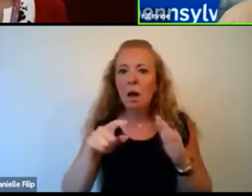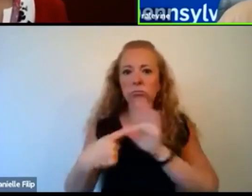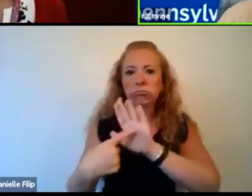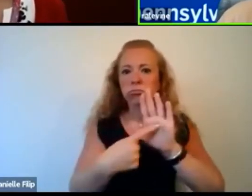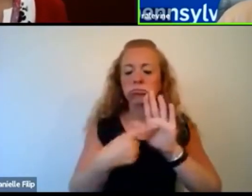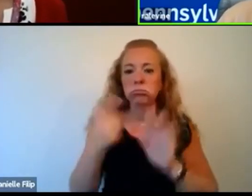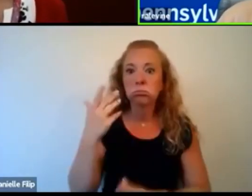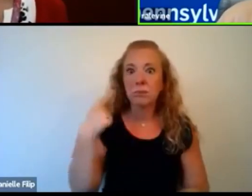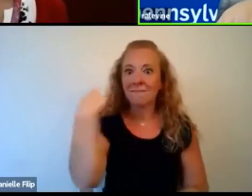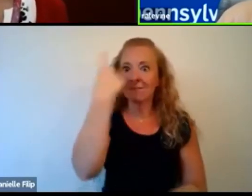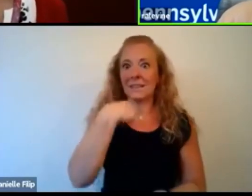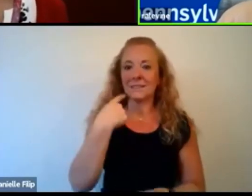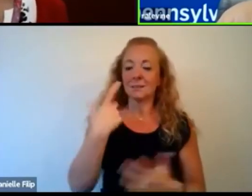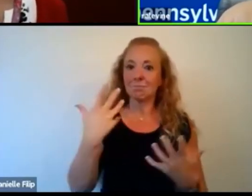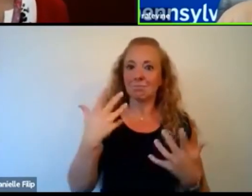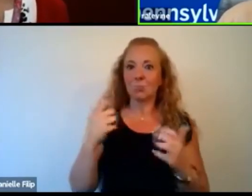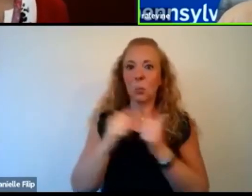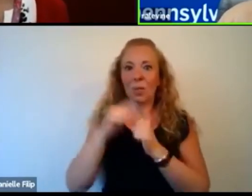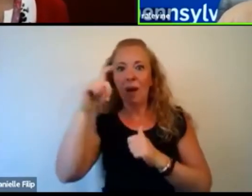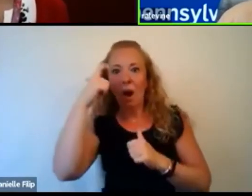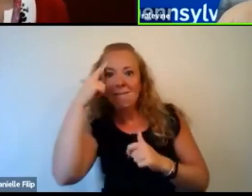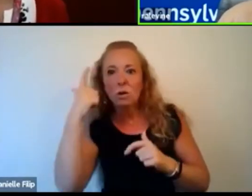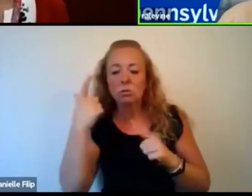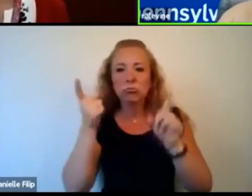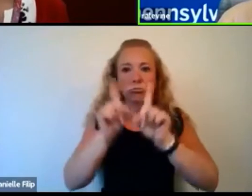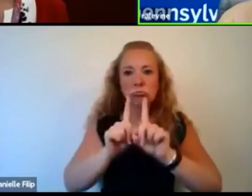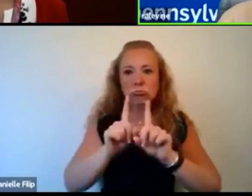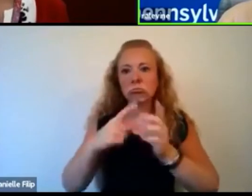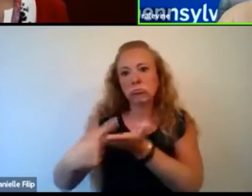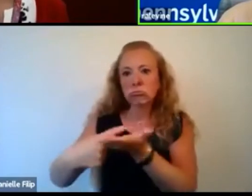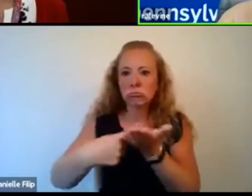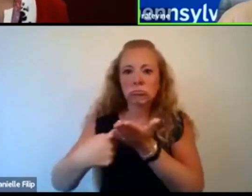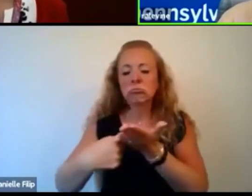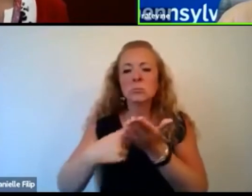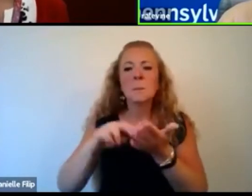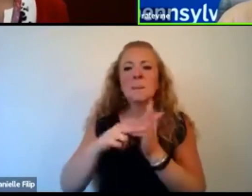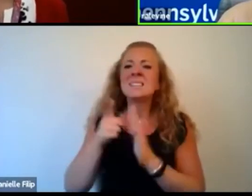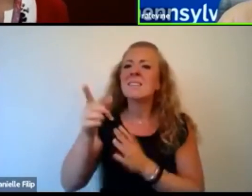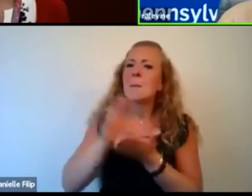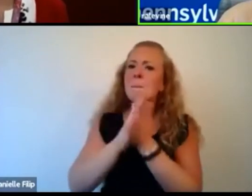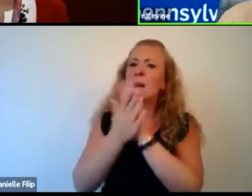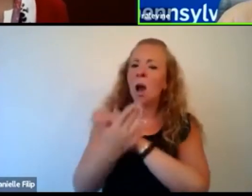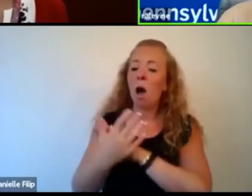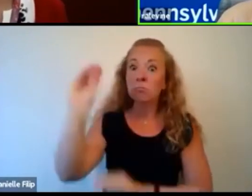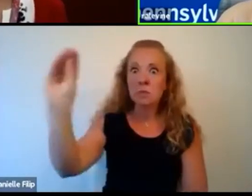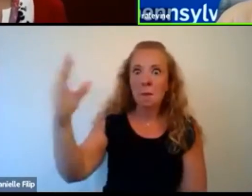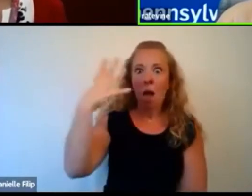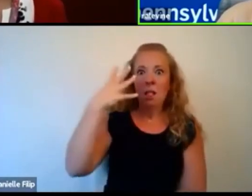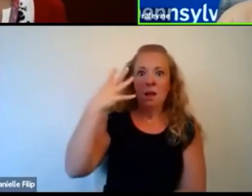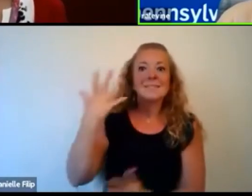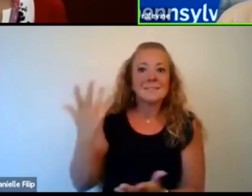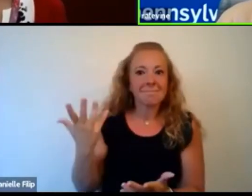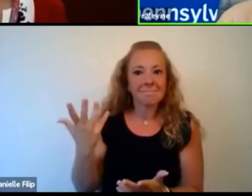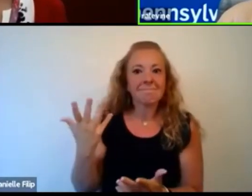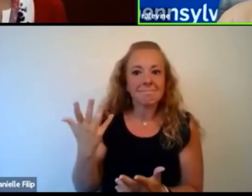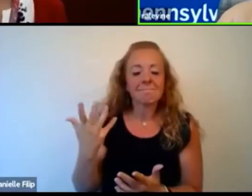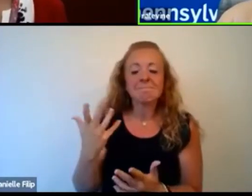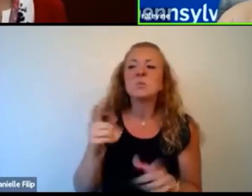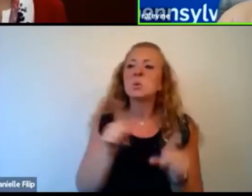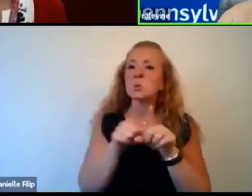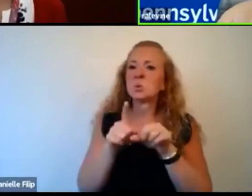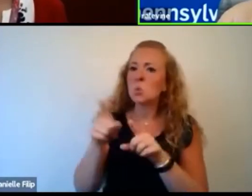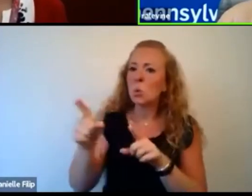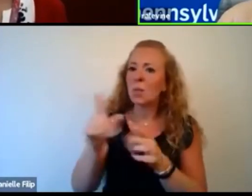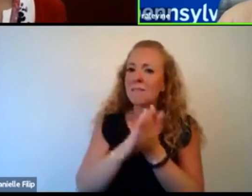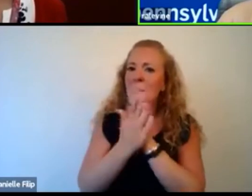with their governors, working on things, have been in the in the in the spotlight, and have also taken a